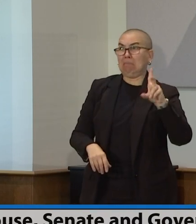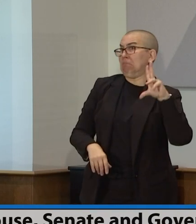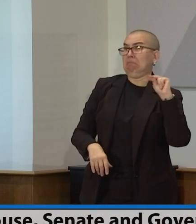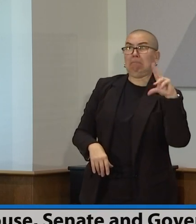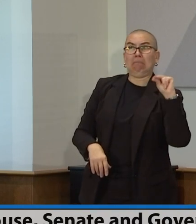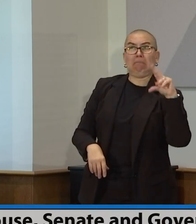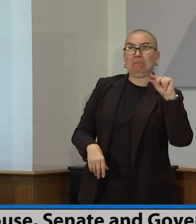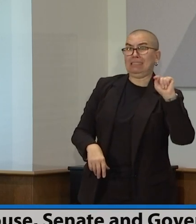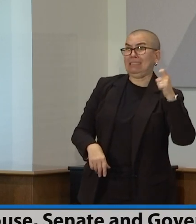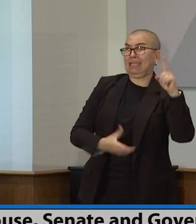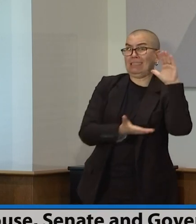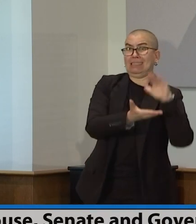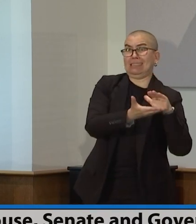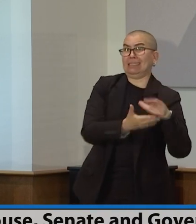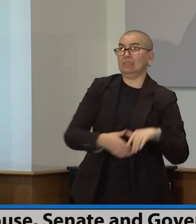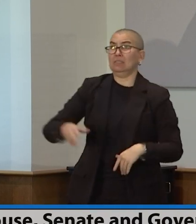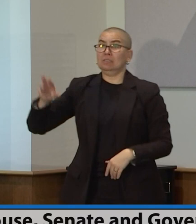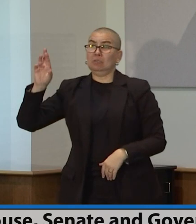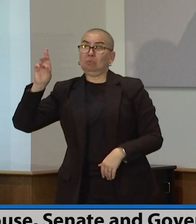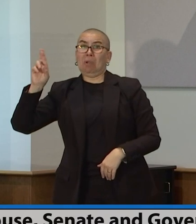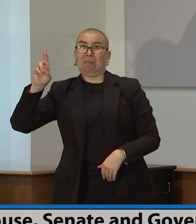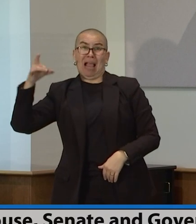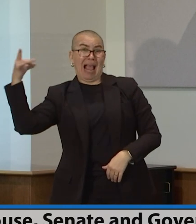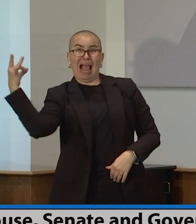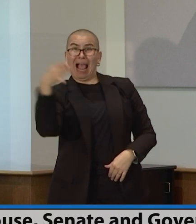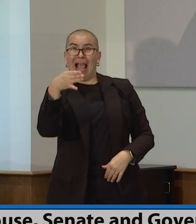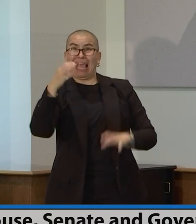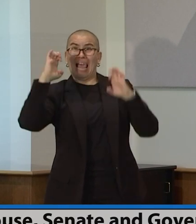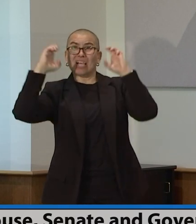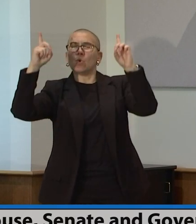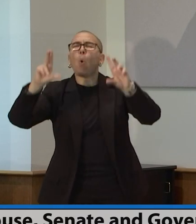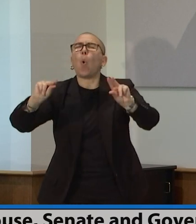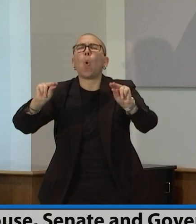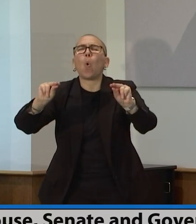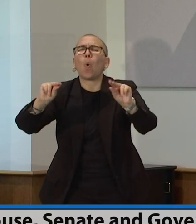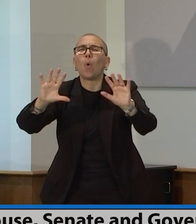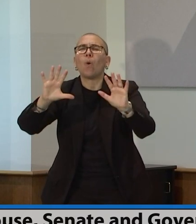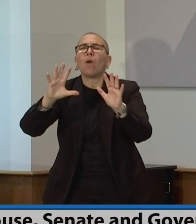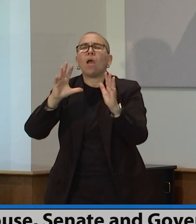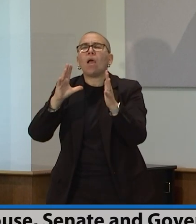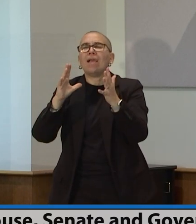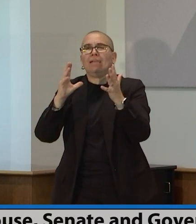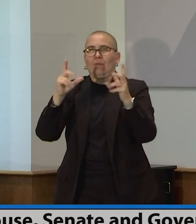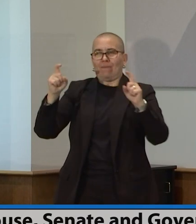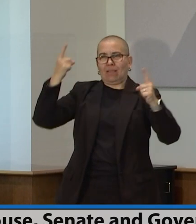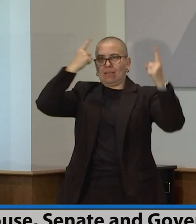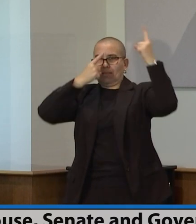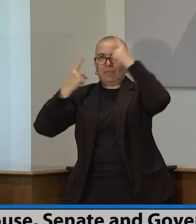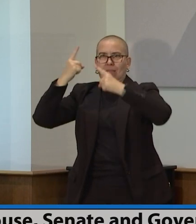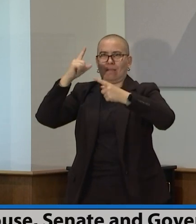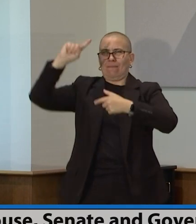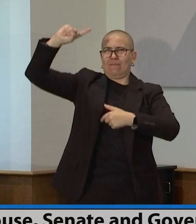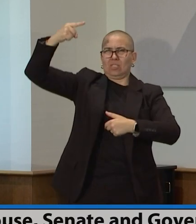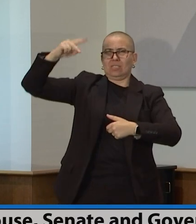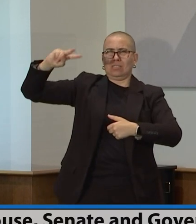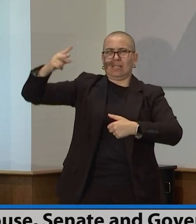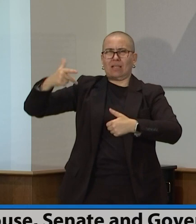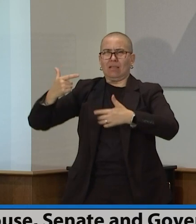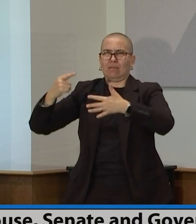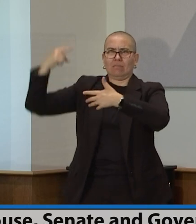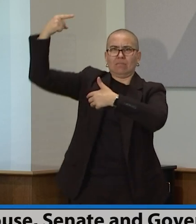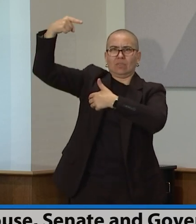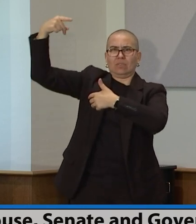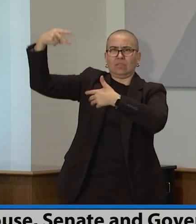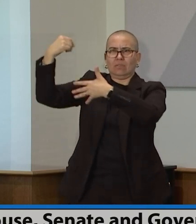education. And I think trying to find that, I think the same would be true on some of these policy issues. I know they're a bit thorny. It